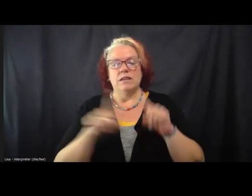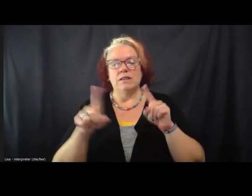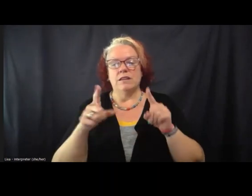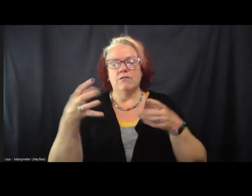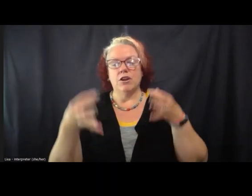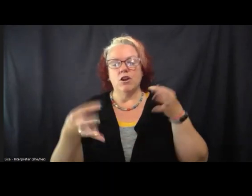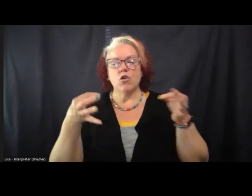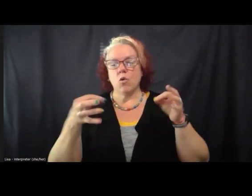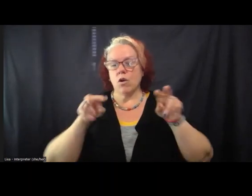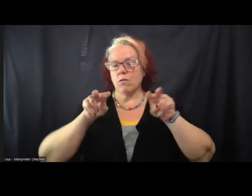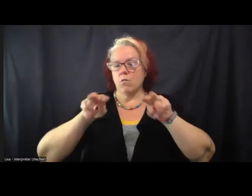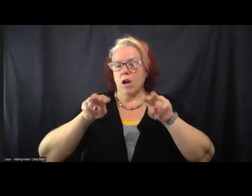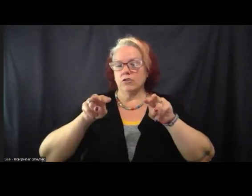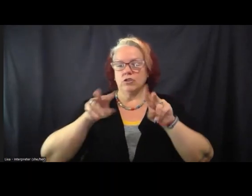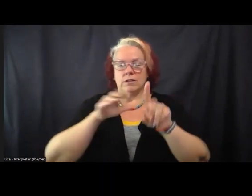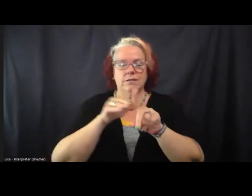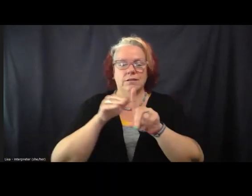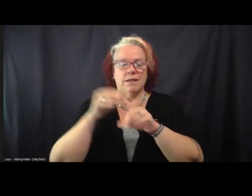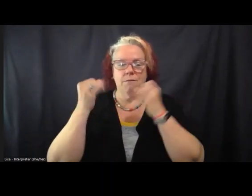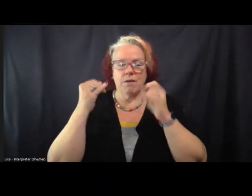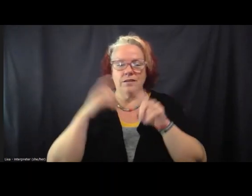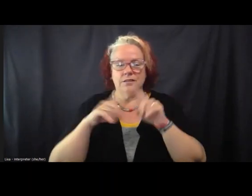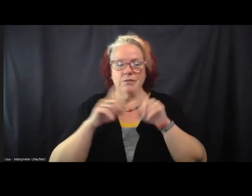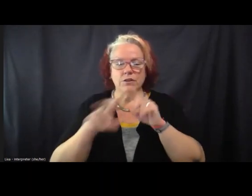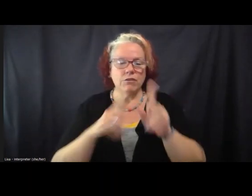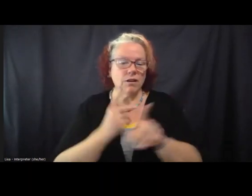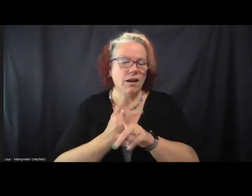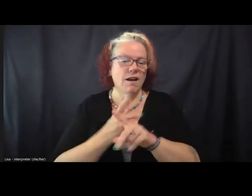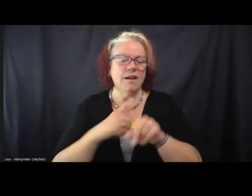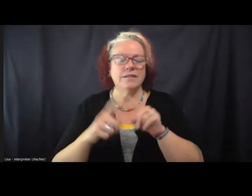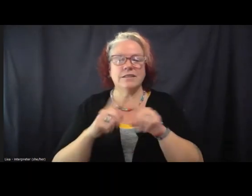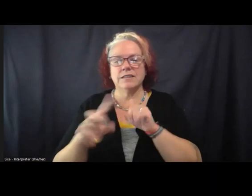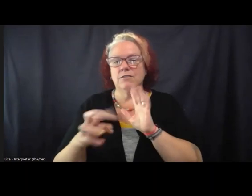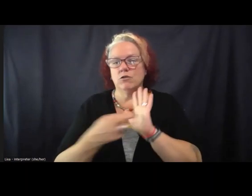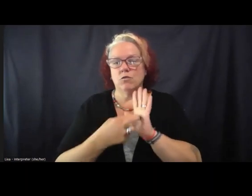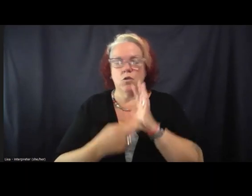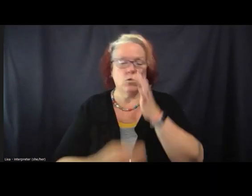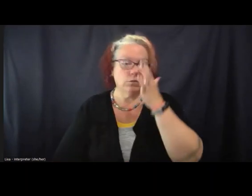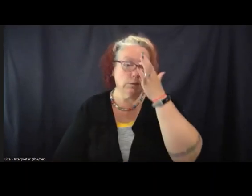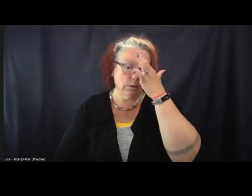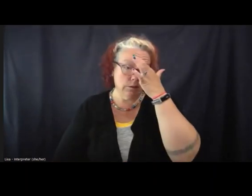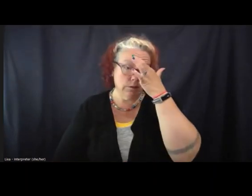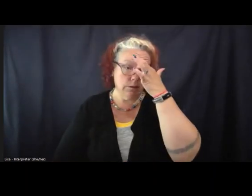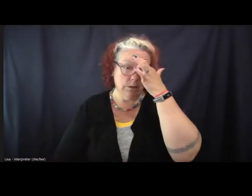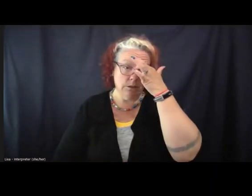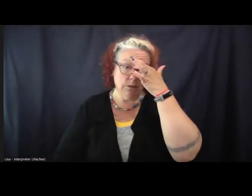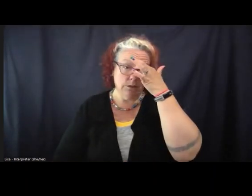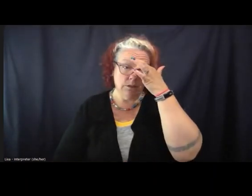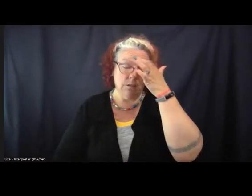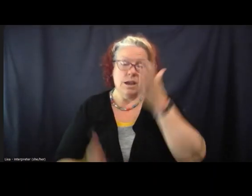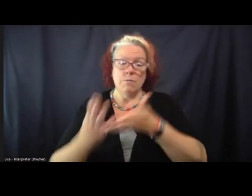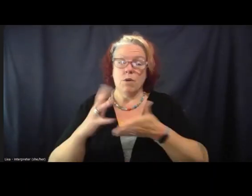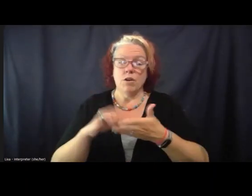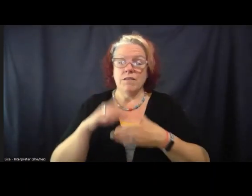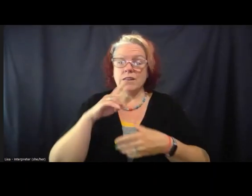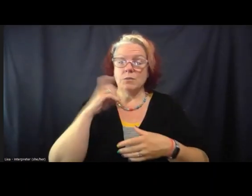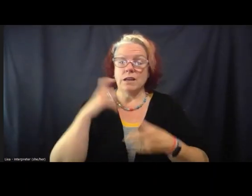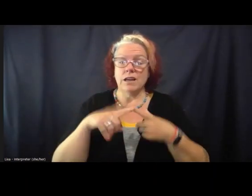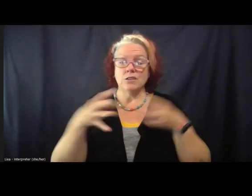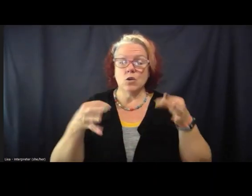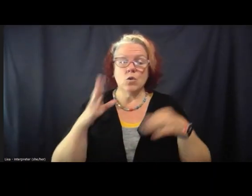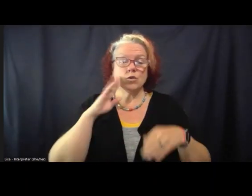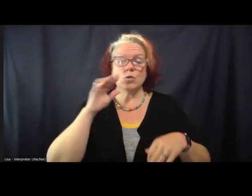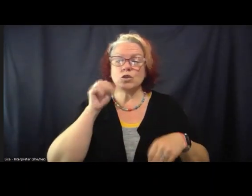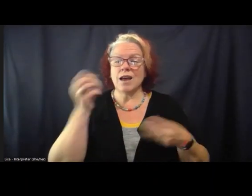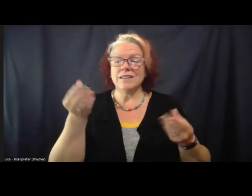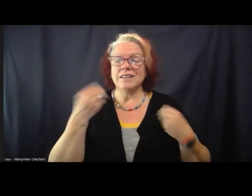campaigns of different kinds and different goals. And part of that's because the courts won't give us data on what they're doing to our people